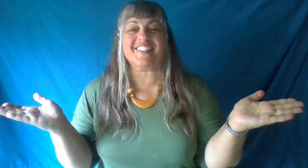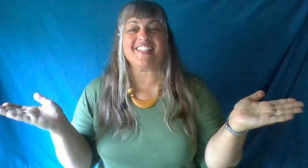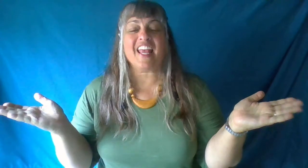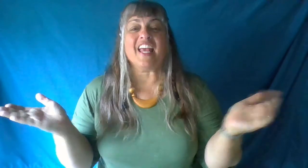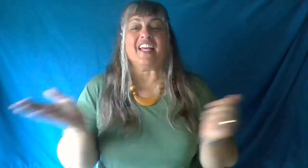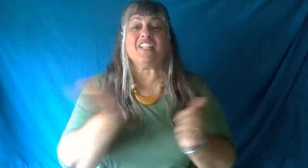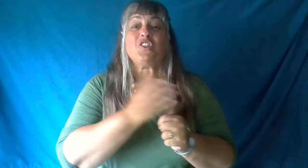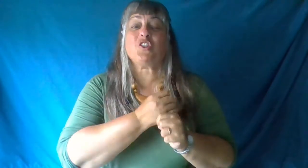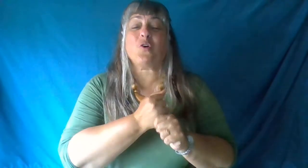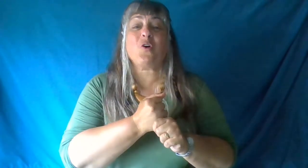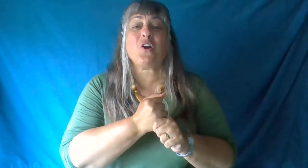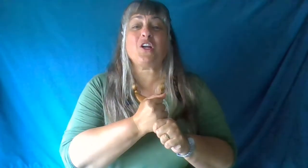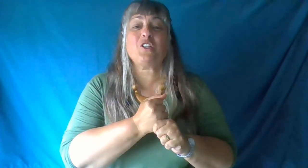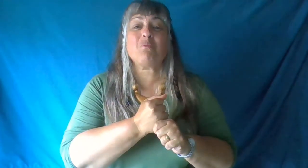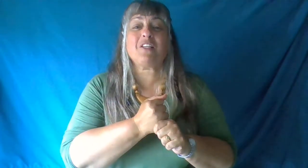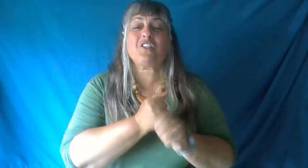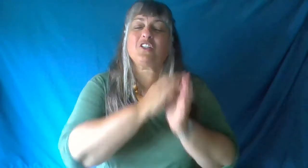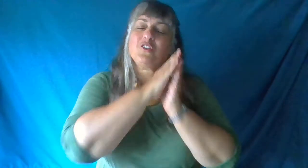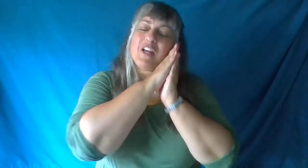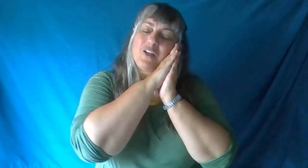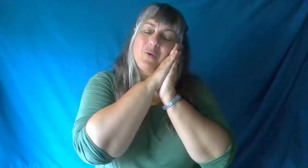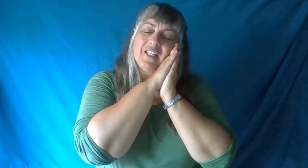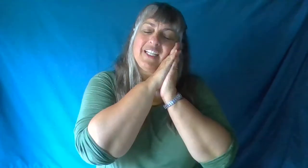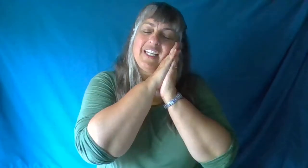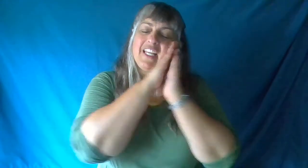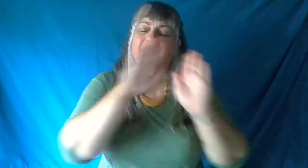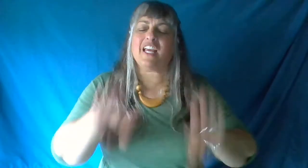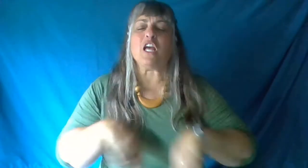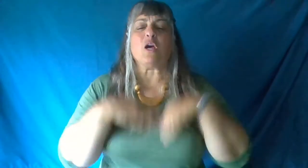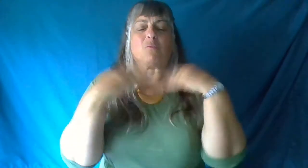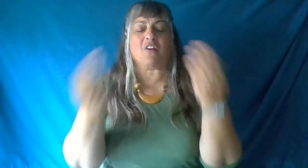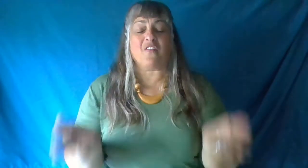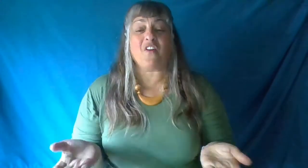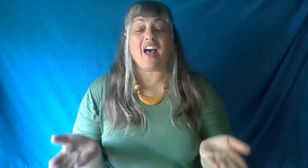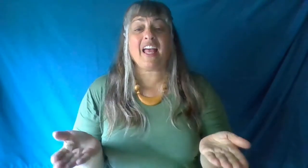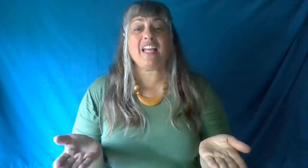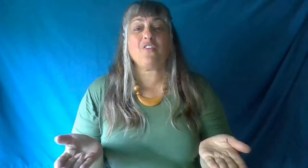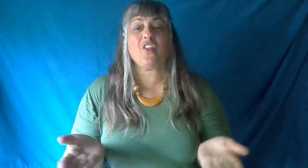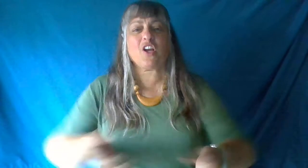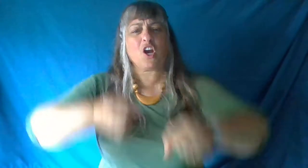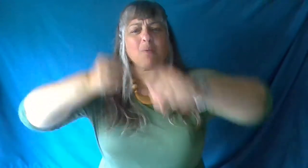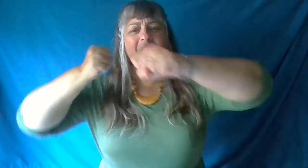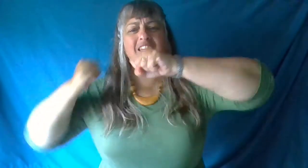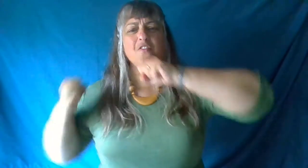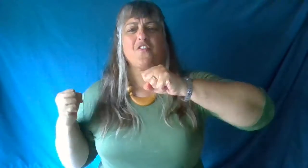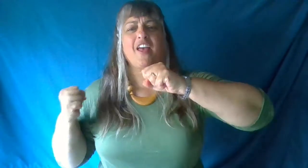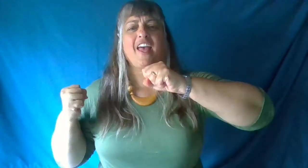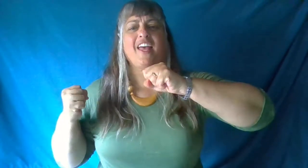Ensure domestic tranquility, provide the common defense,